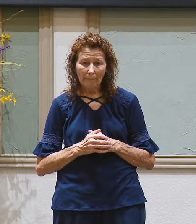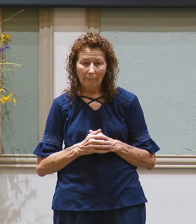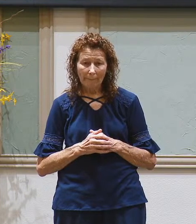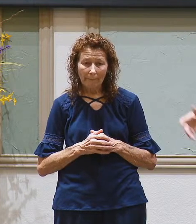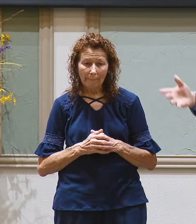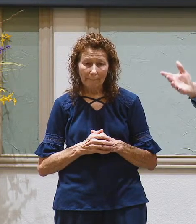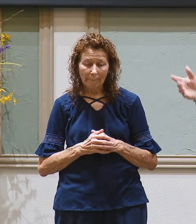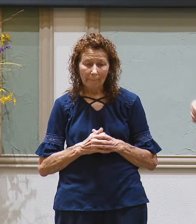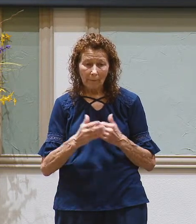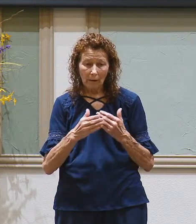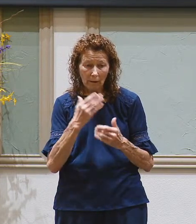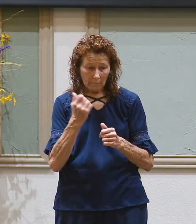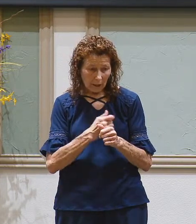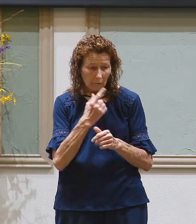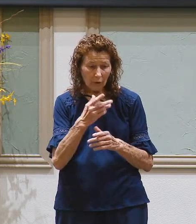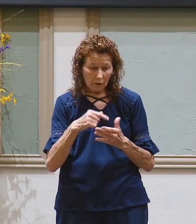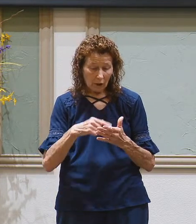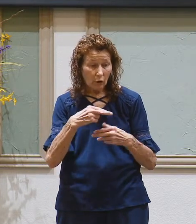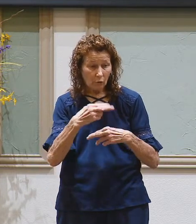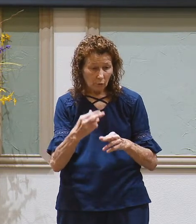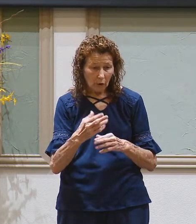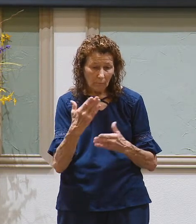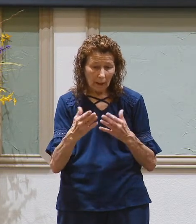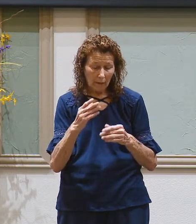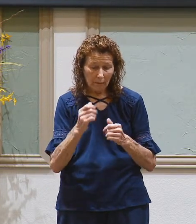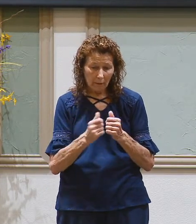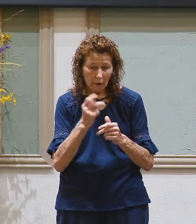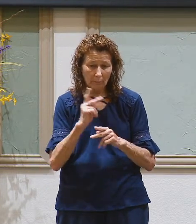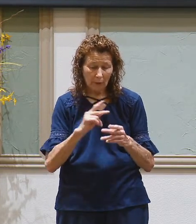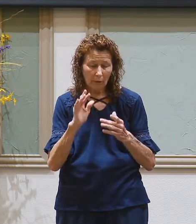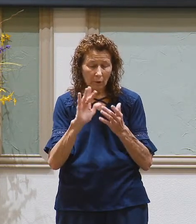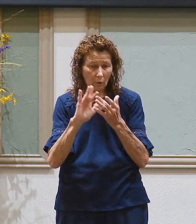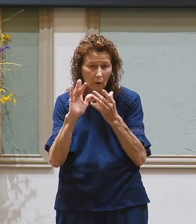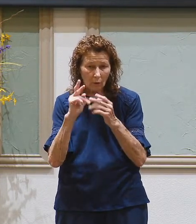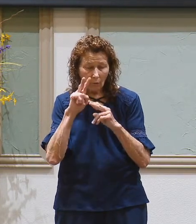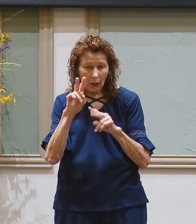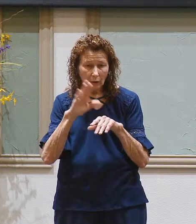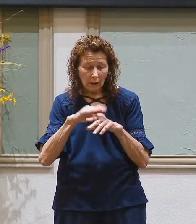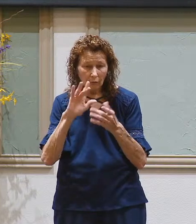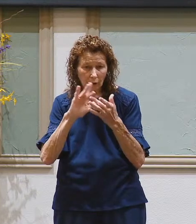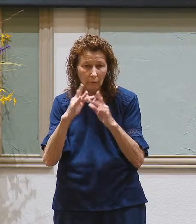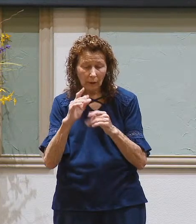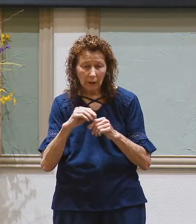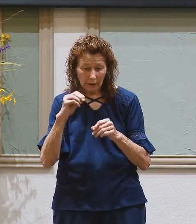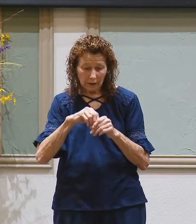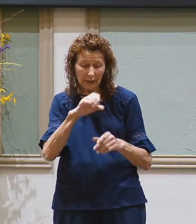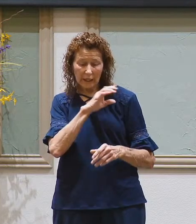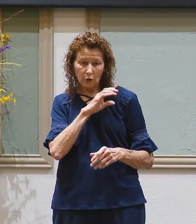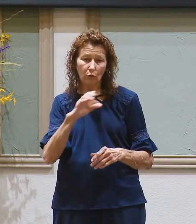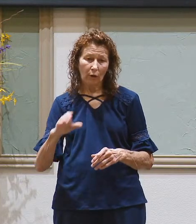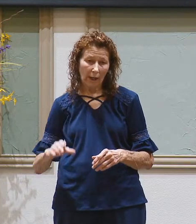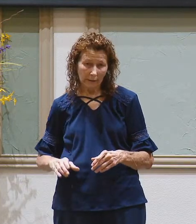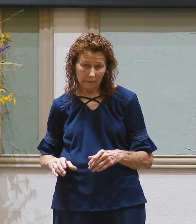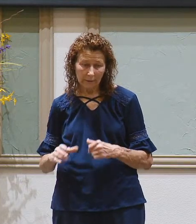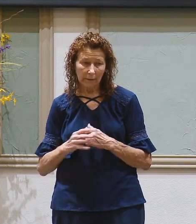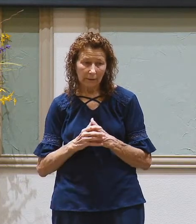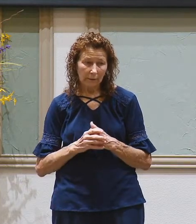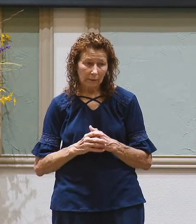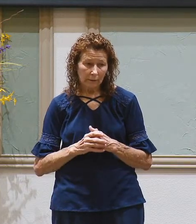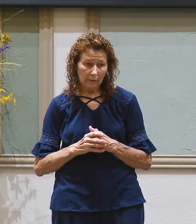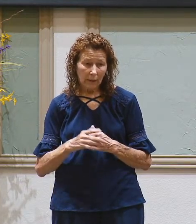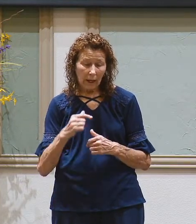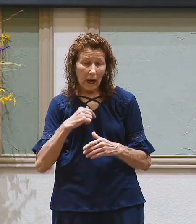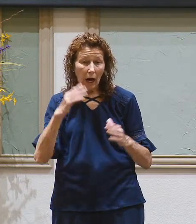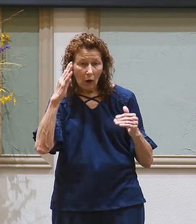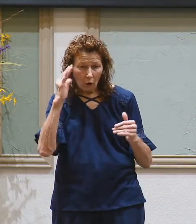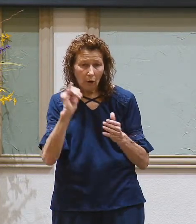now almost everyone in this room and probably most of the folks online this morning are in Christ and